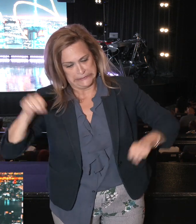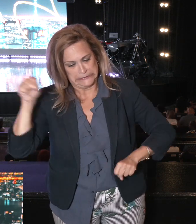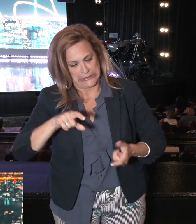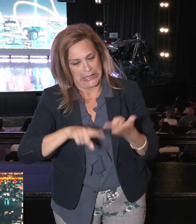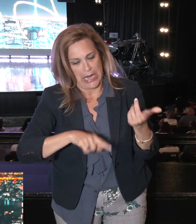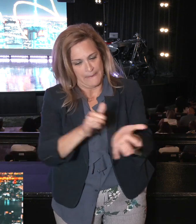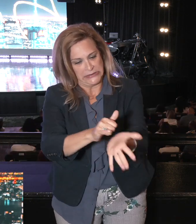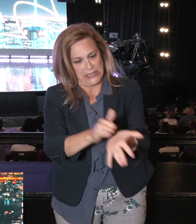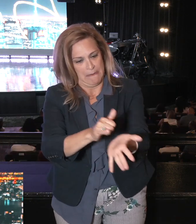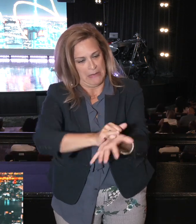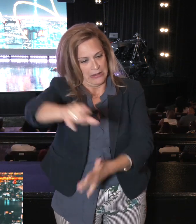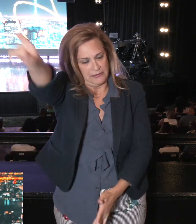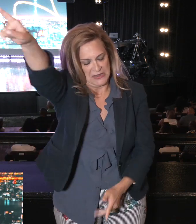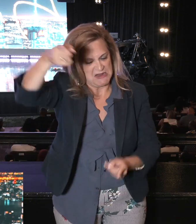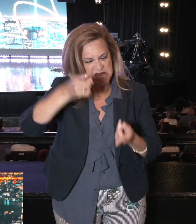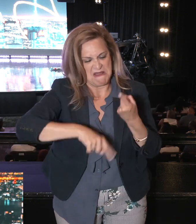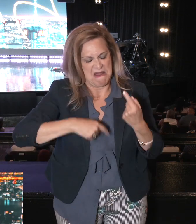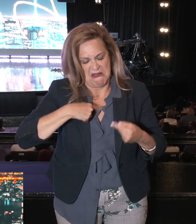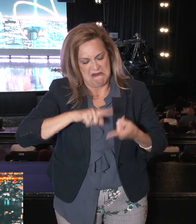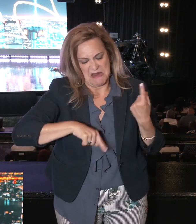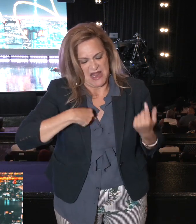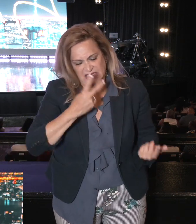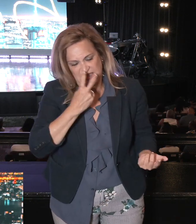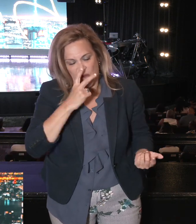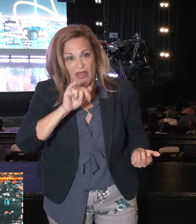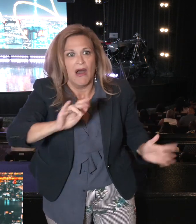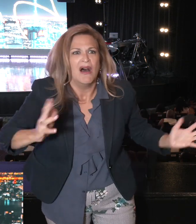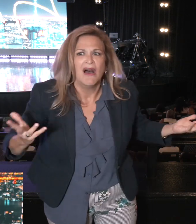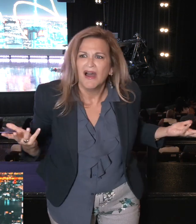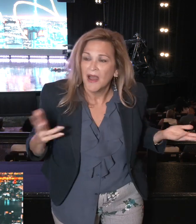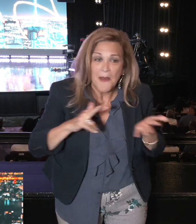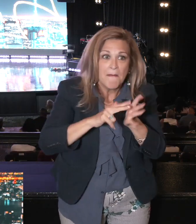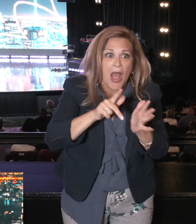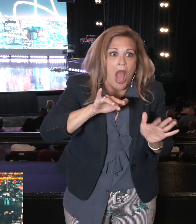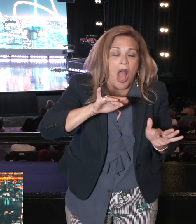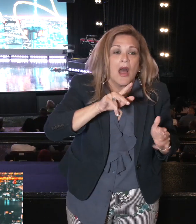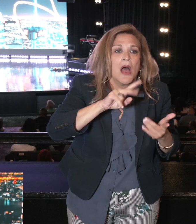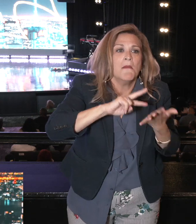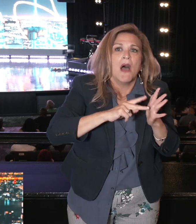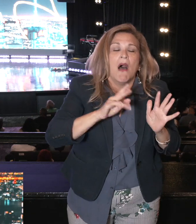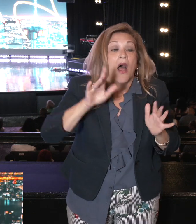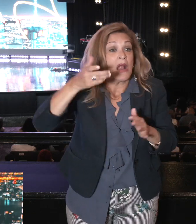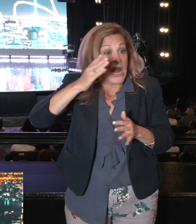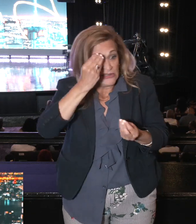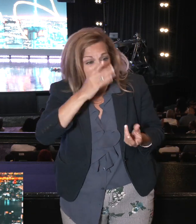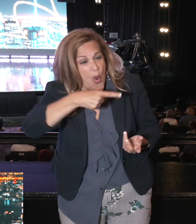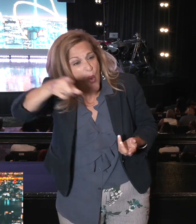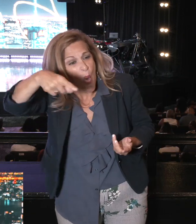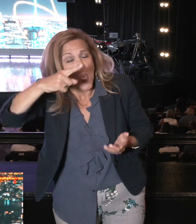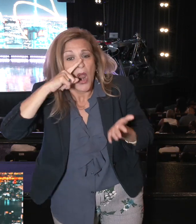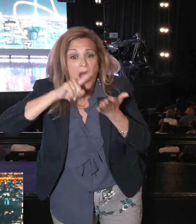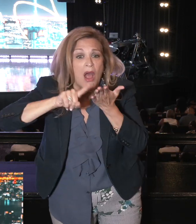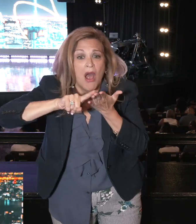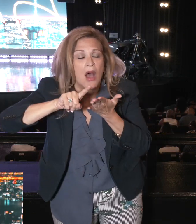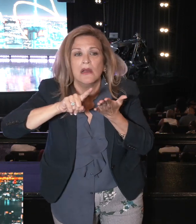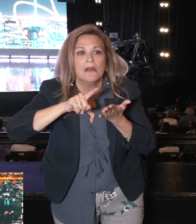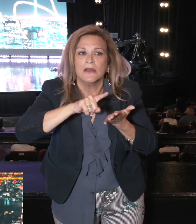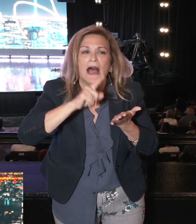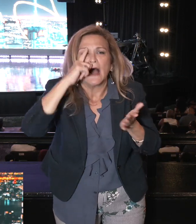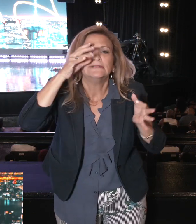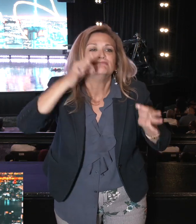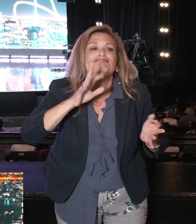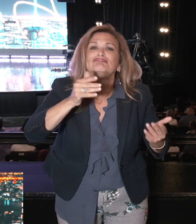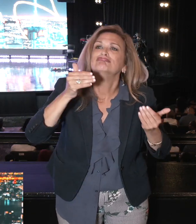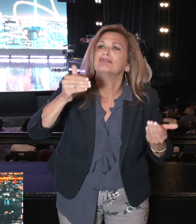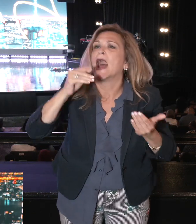was going to bring them in, and because they felt they had to see the evidence before they went in there, what they saw was good, but what else they saw